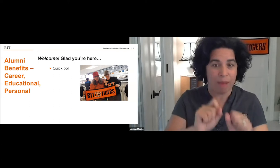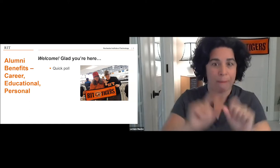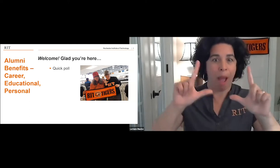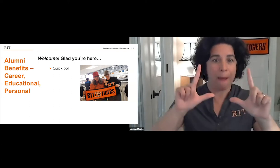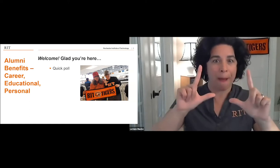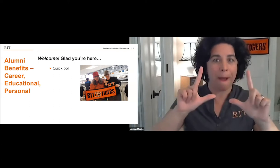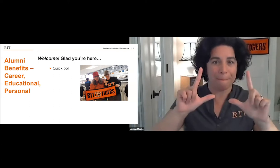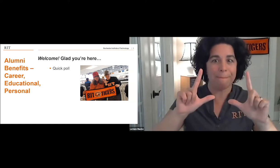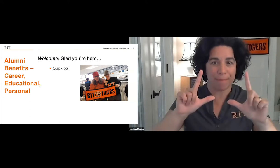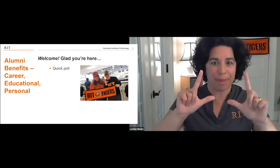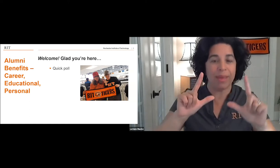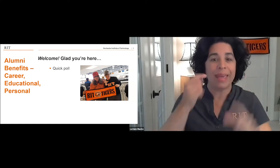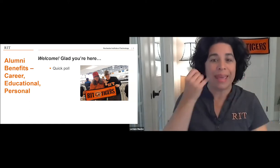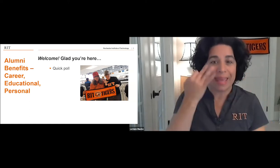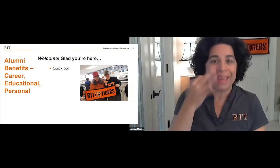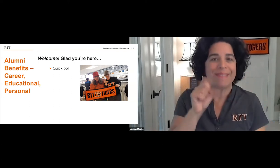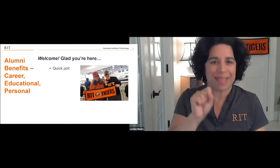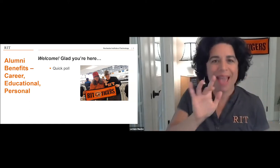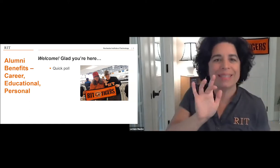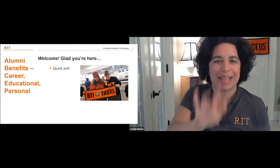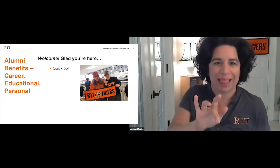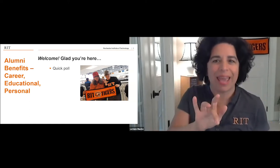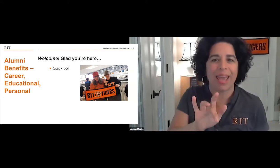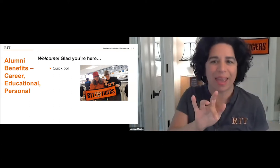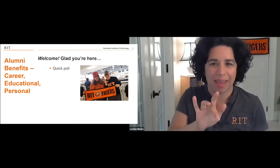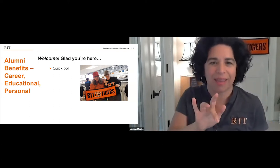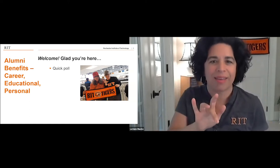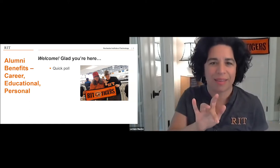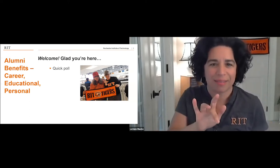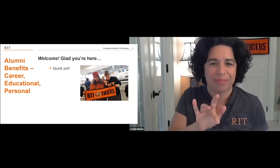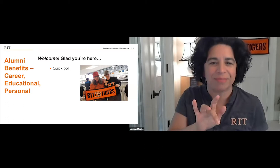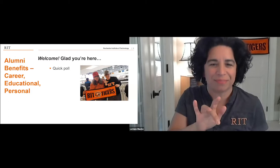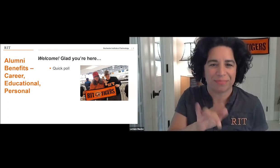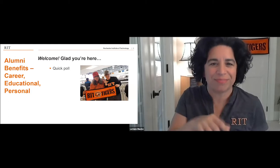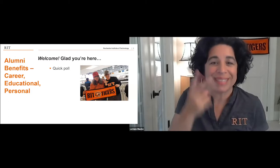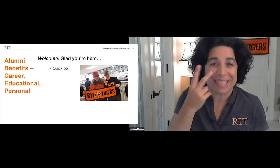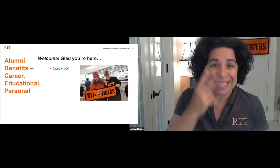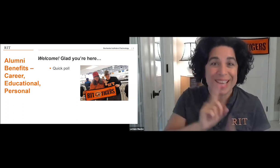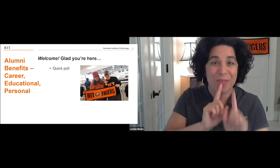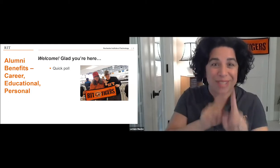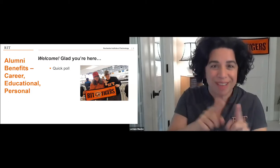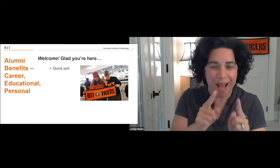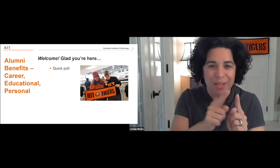Hopefully you saw a question pop up. You did. Go ahead and click on whichever